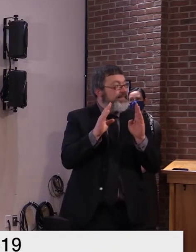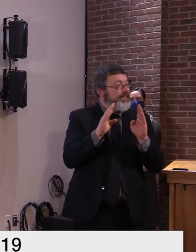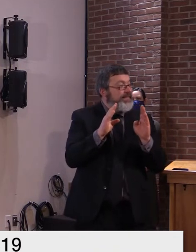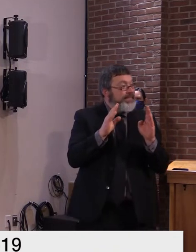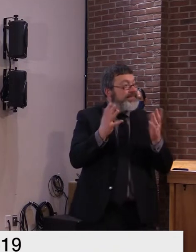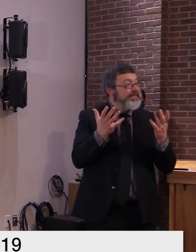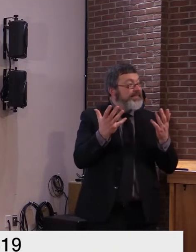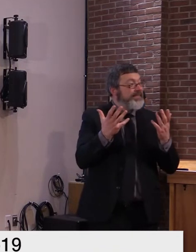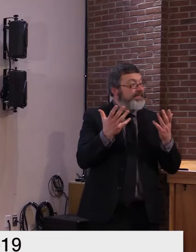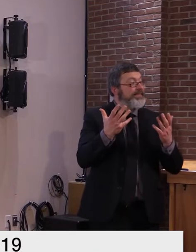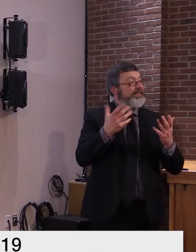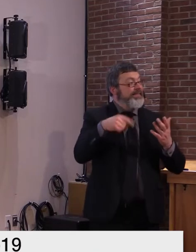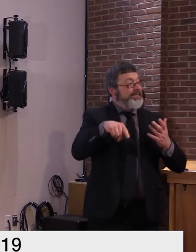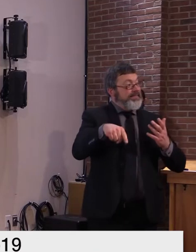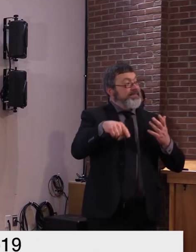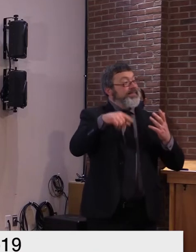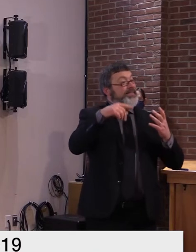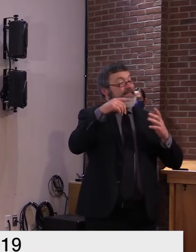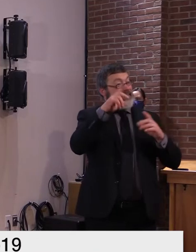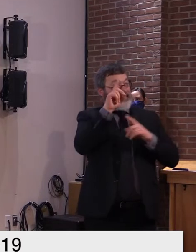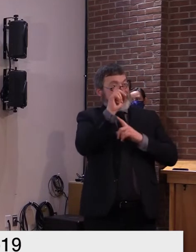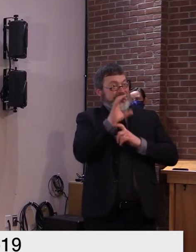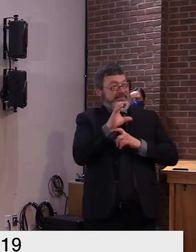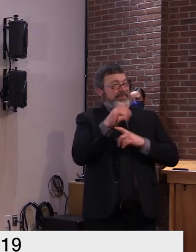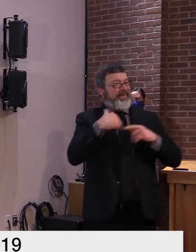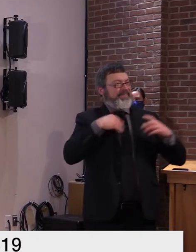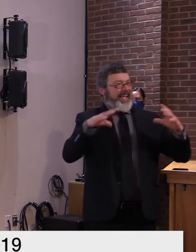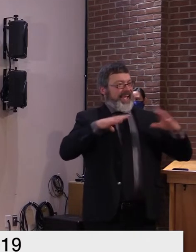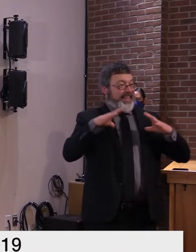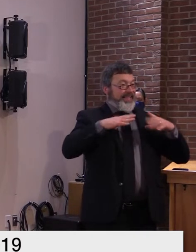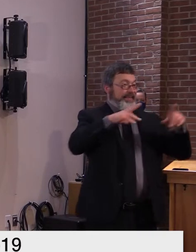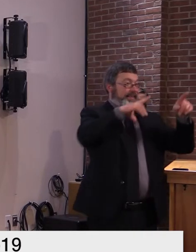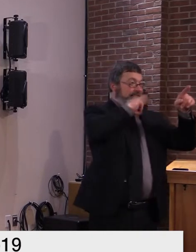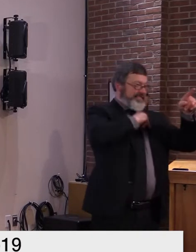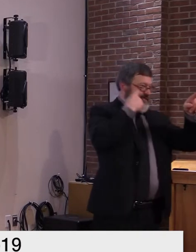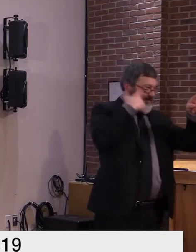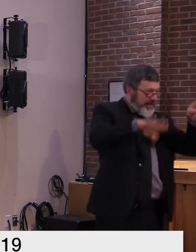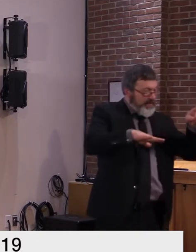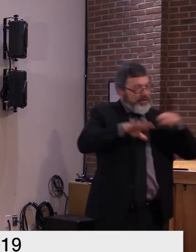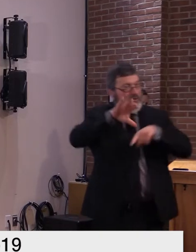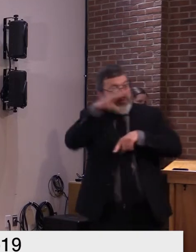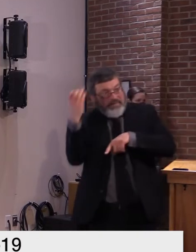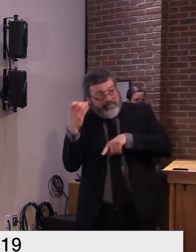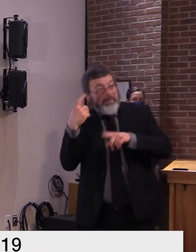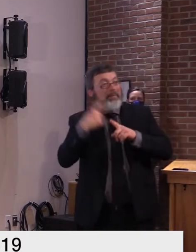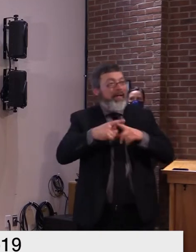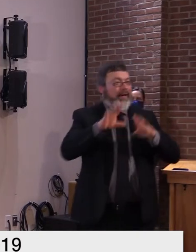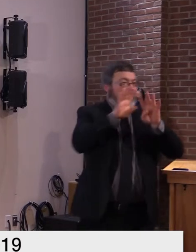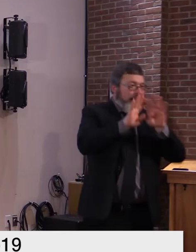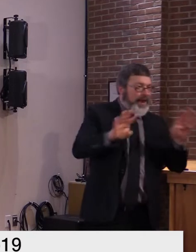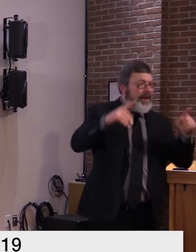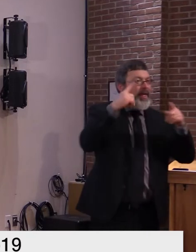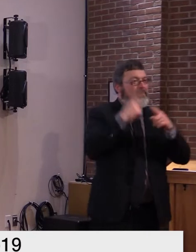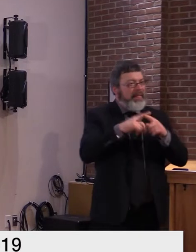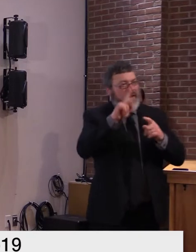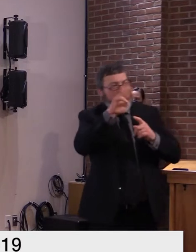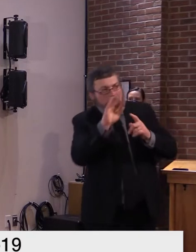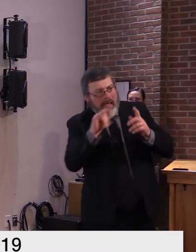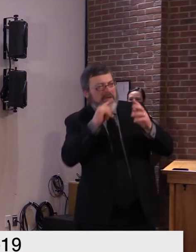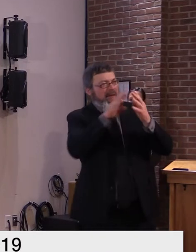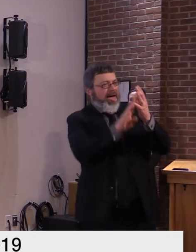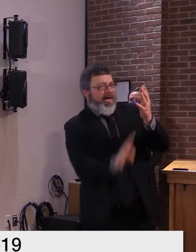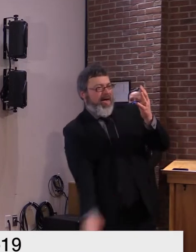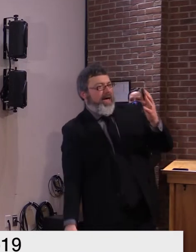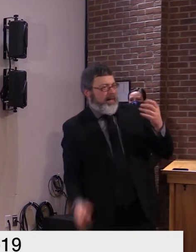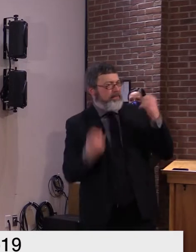evidence-based strategies to reduce transmission and provide a bridge to a time when we can safely return to